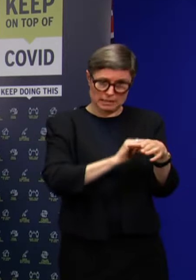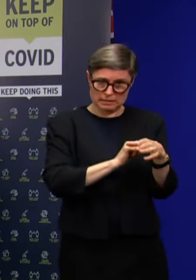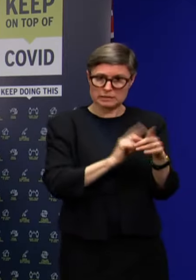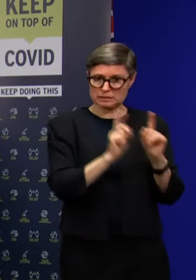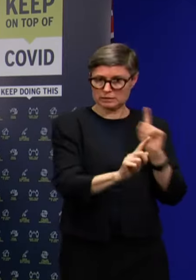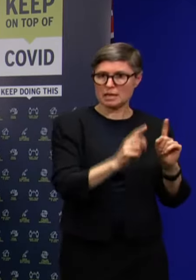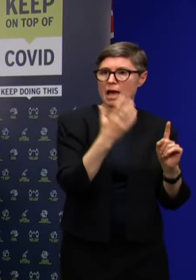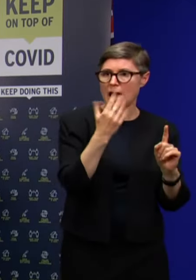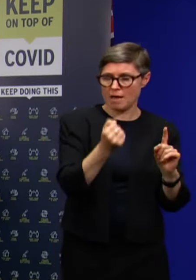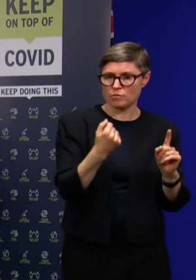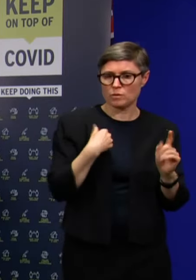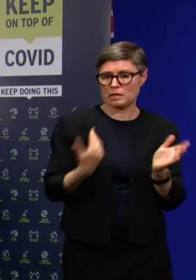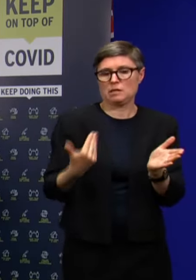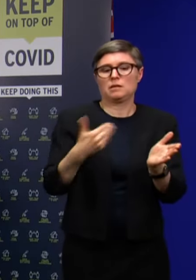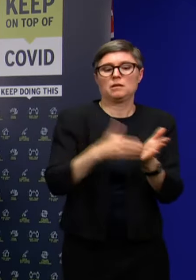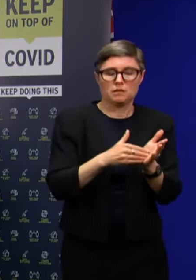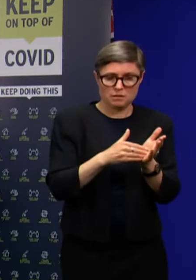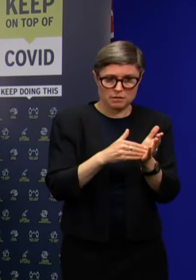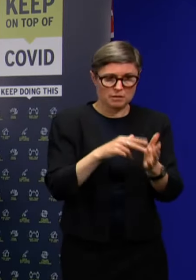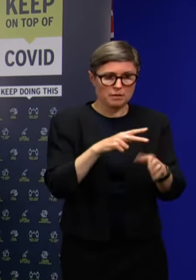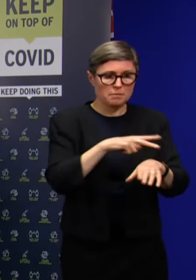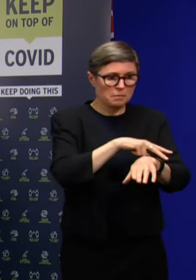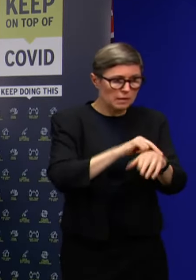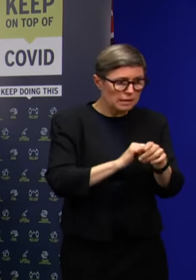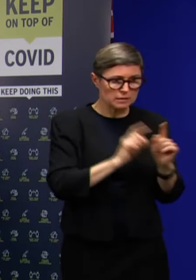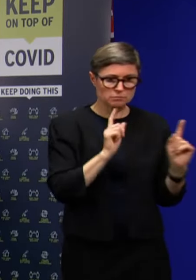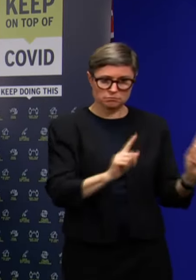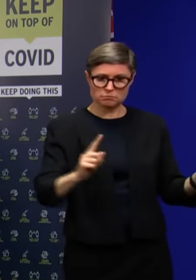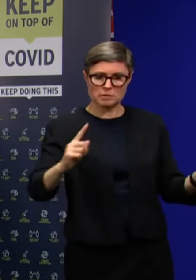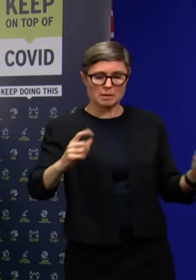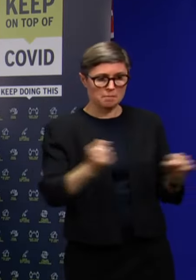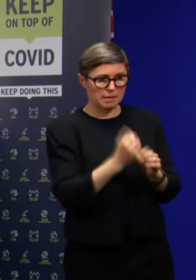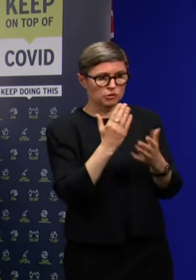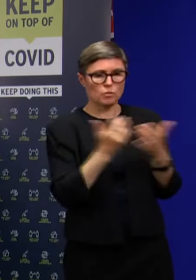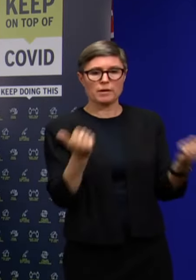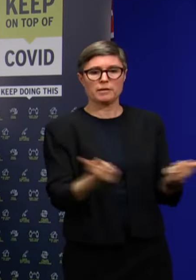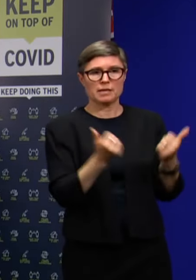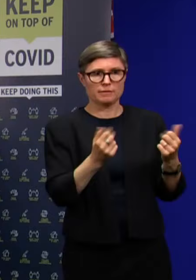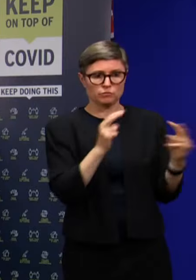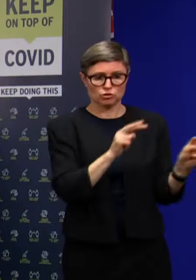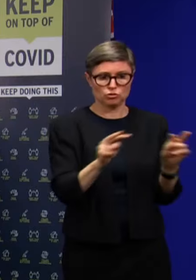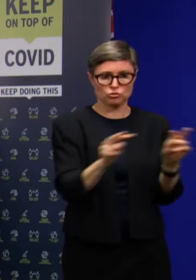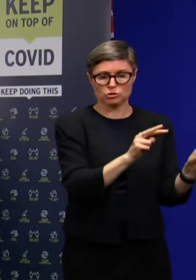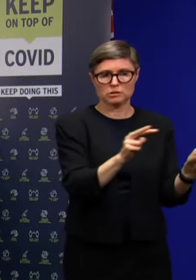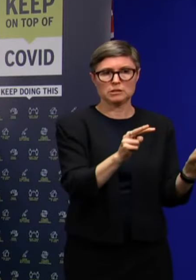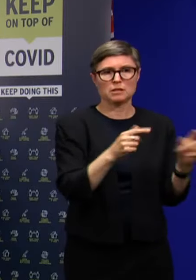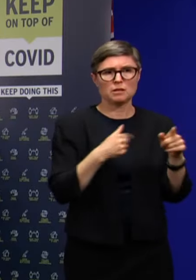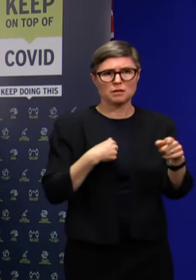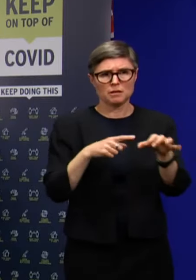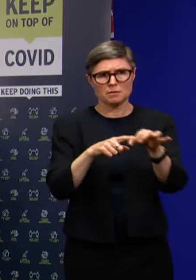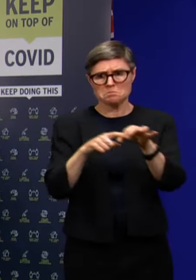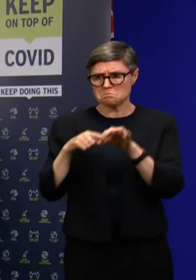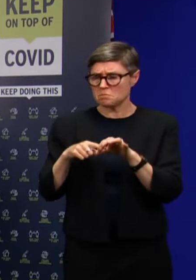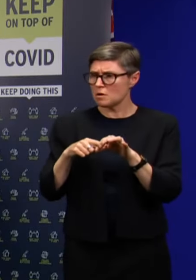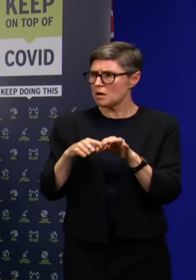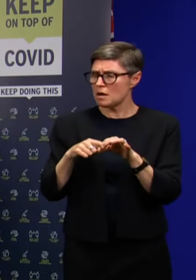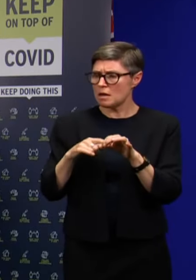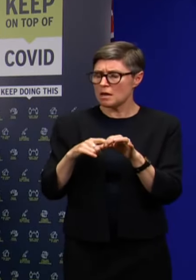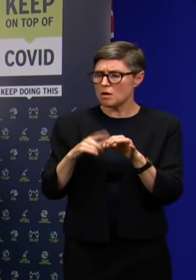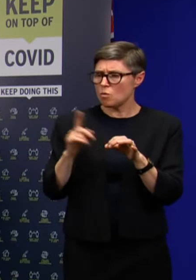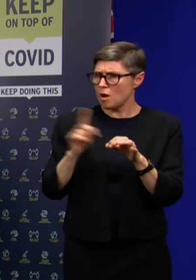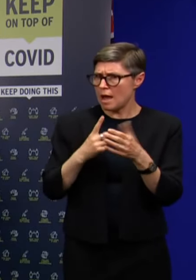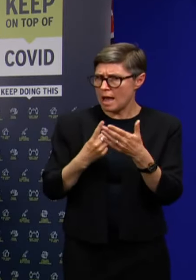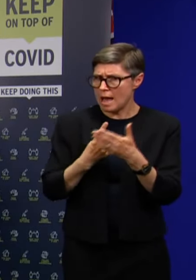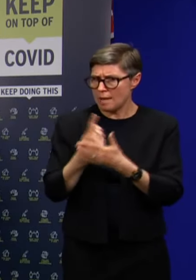Fountainside to ensure that there's appropriate security and to support our healthcare workers. This may be a question for the Premier, but what will happen to this person